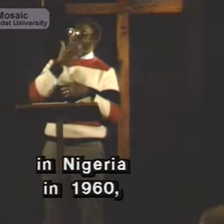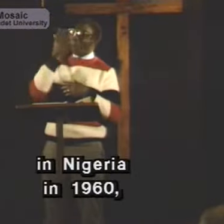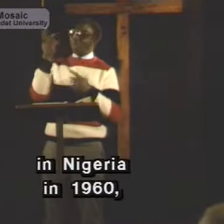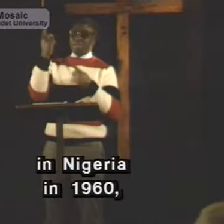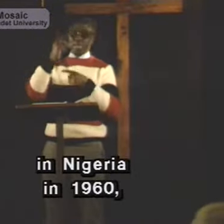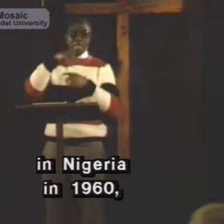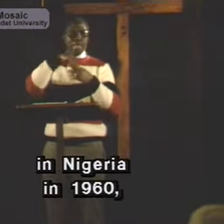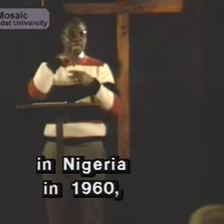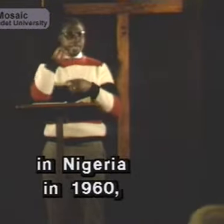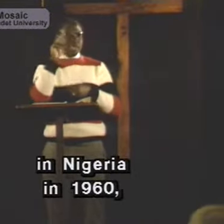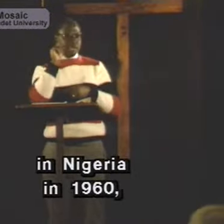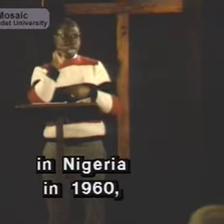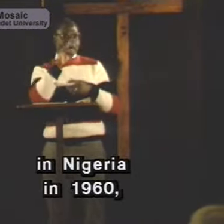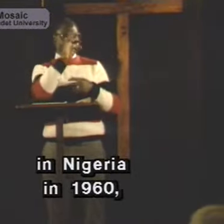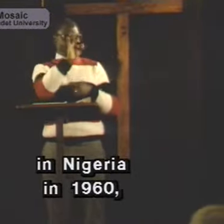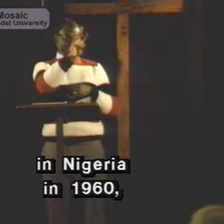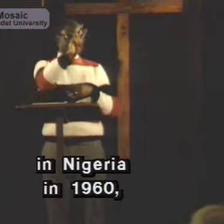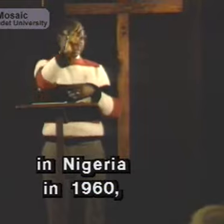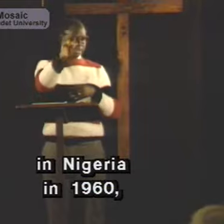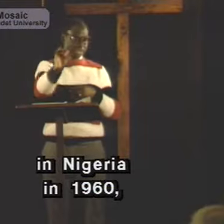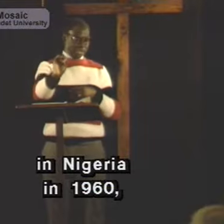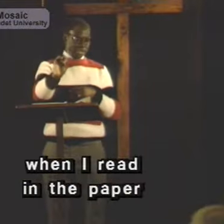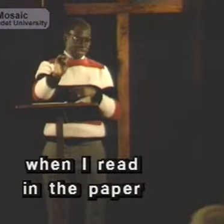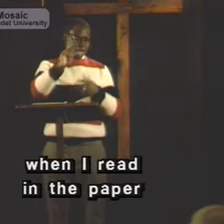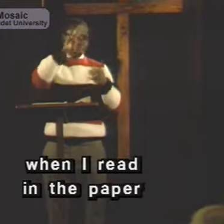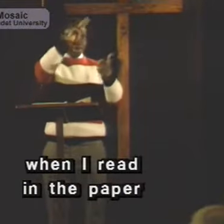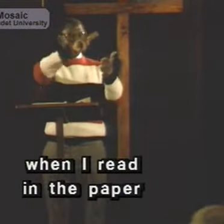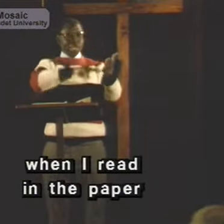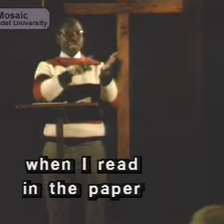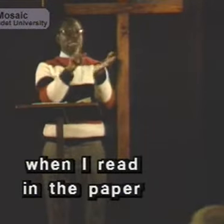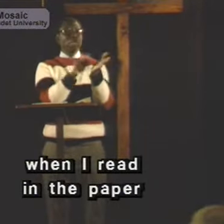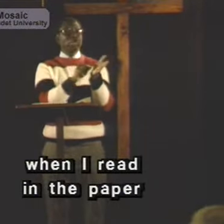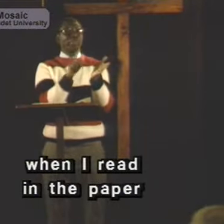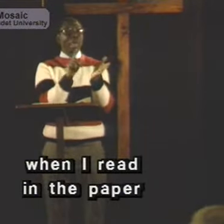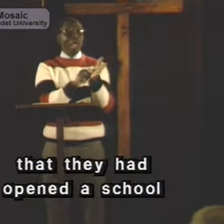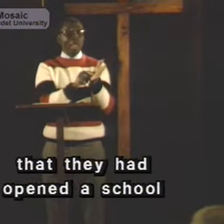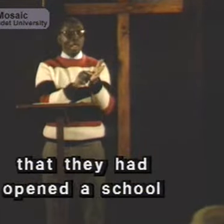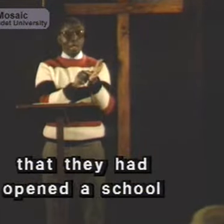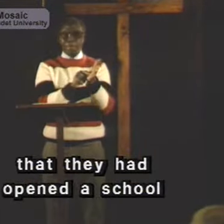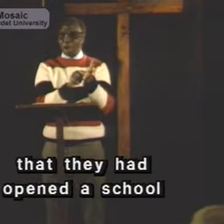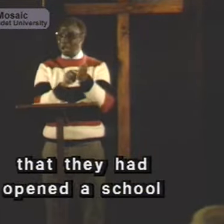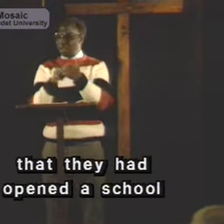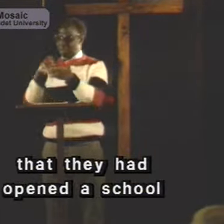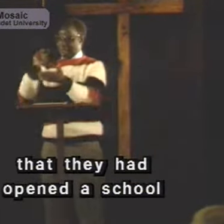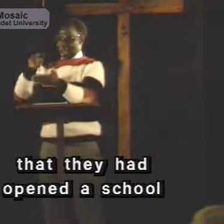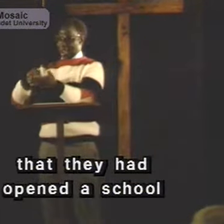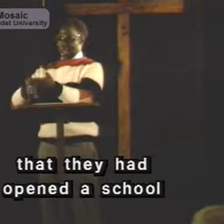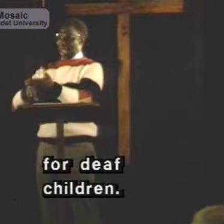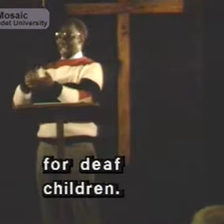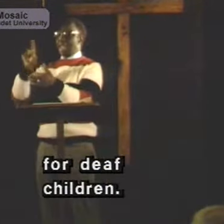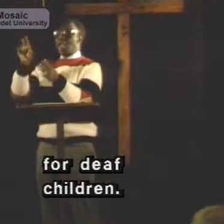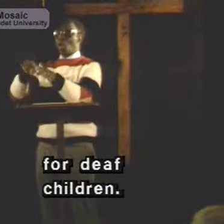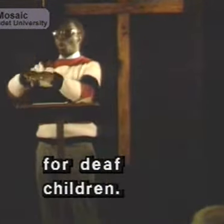in 1960 when I read in the paper that they had opened a school for deaf children.